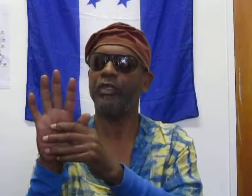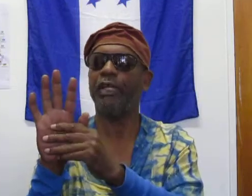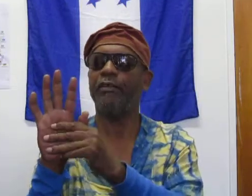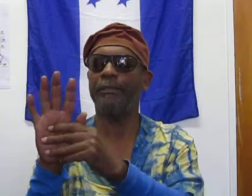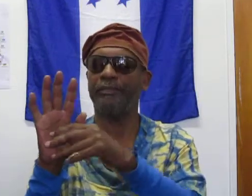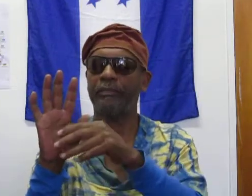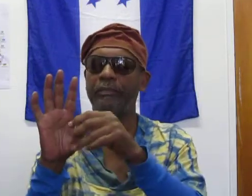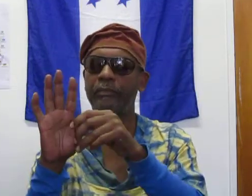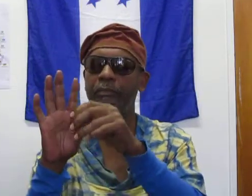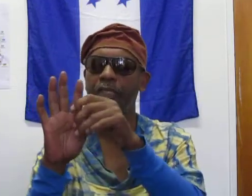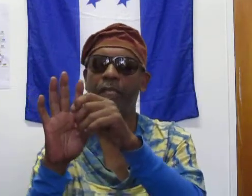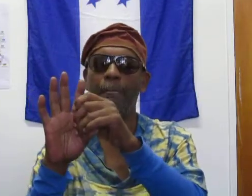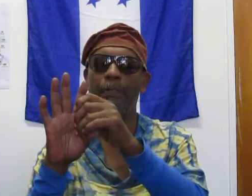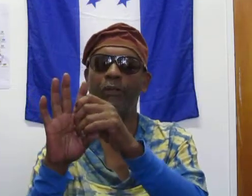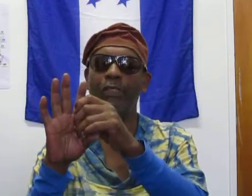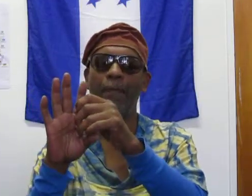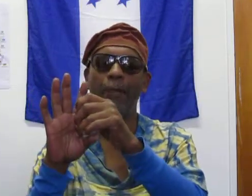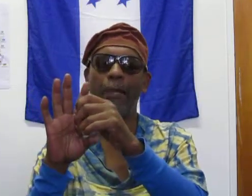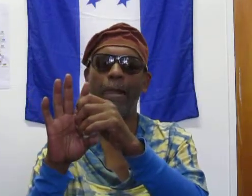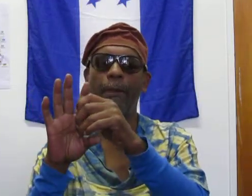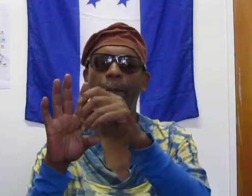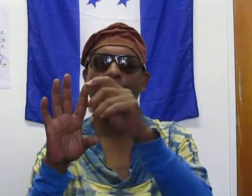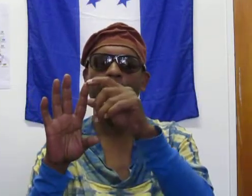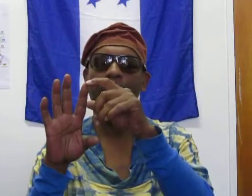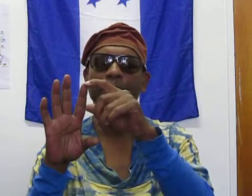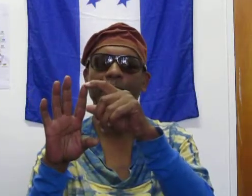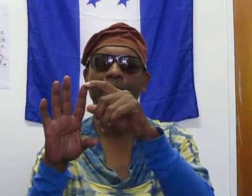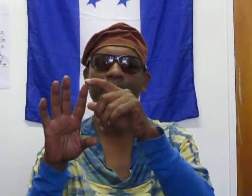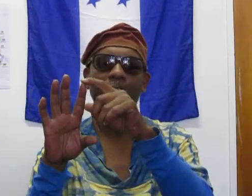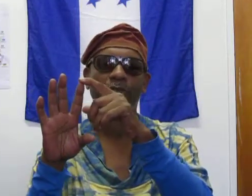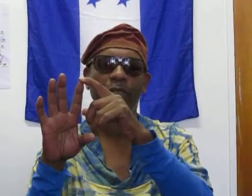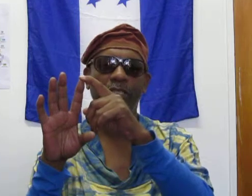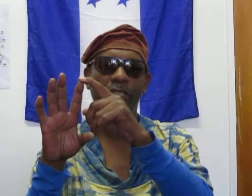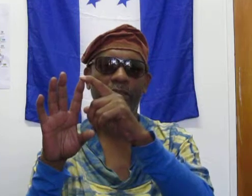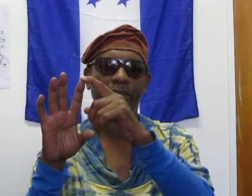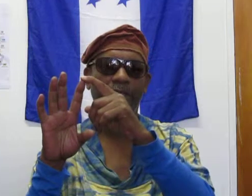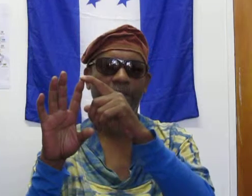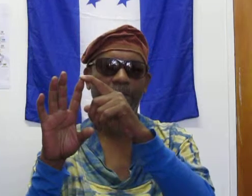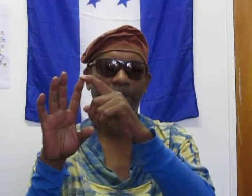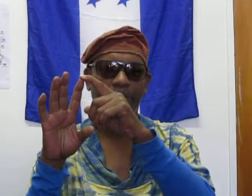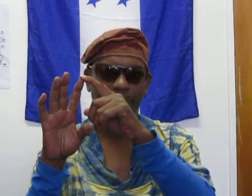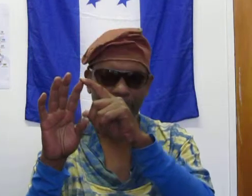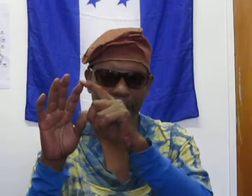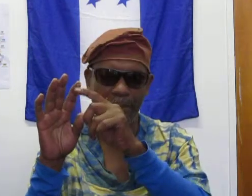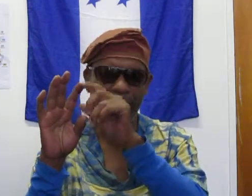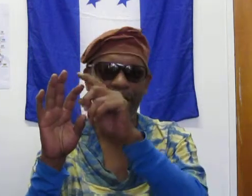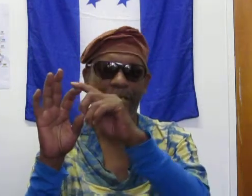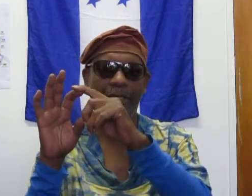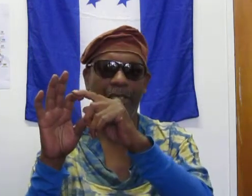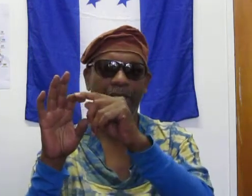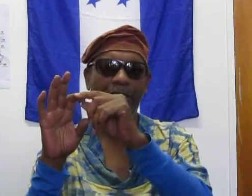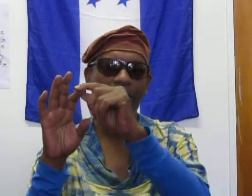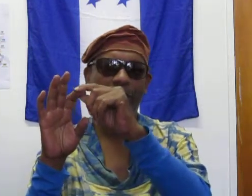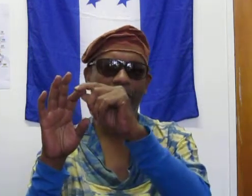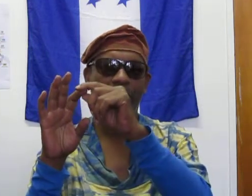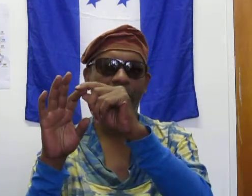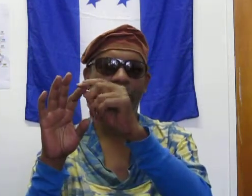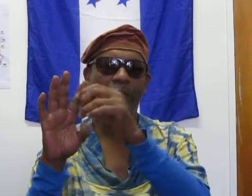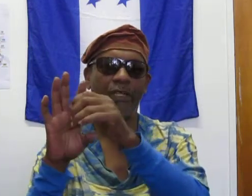Okay, great. So, what's happening now is that these folks here, the, the, the, the media, they've fallen out on their job. In